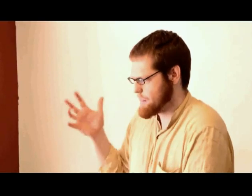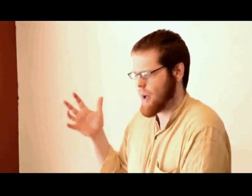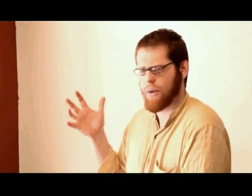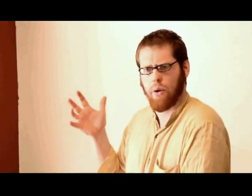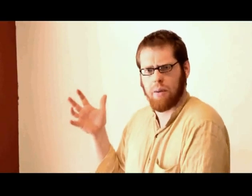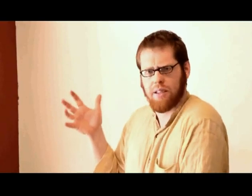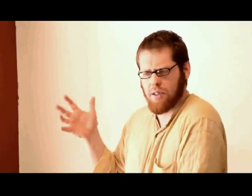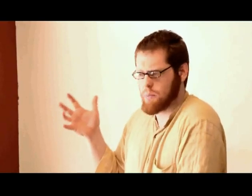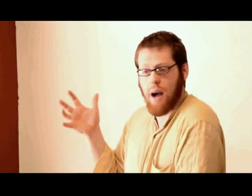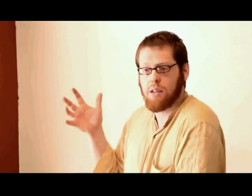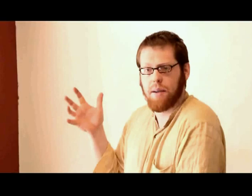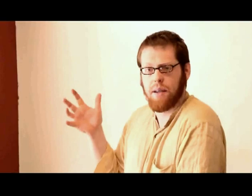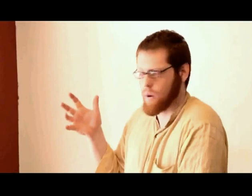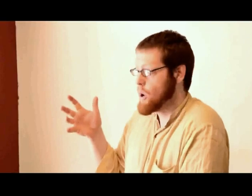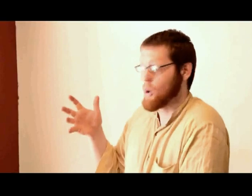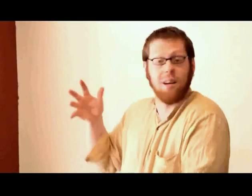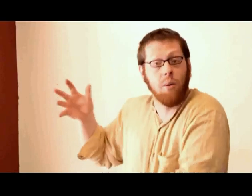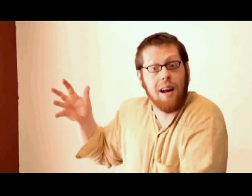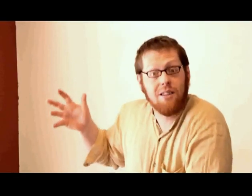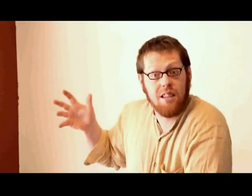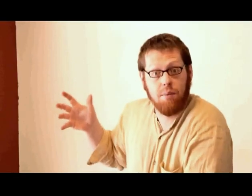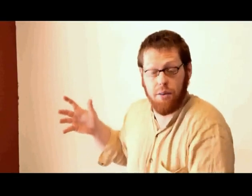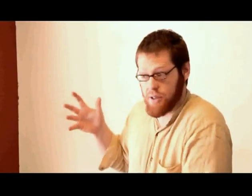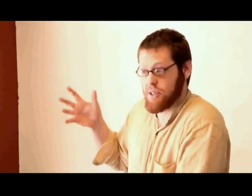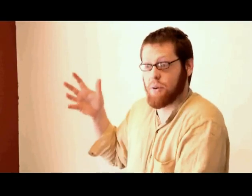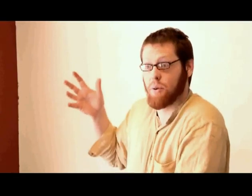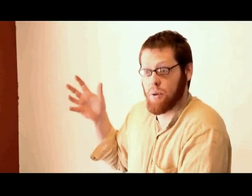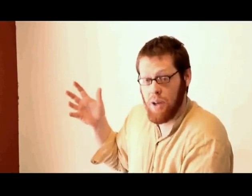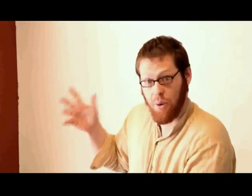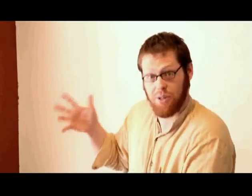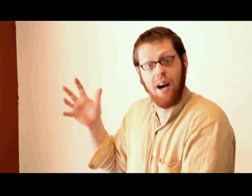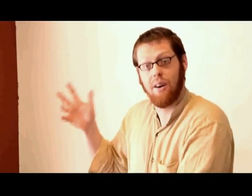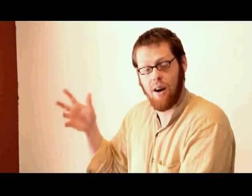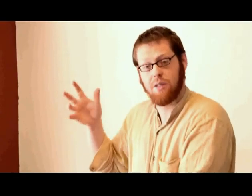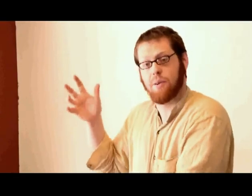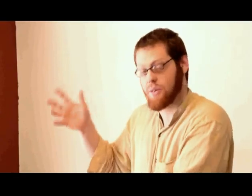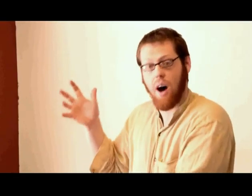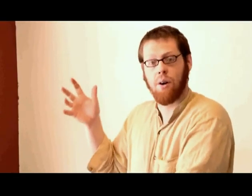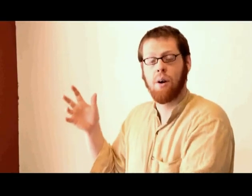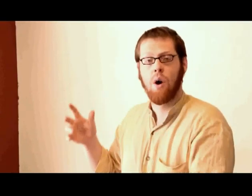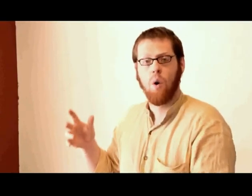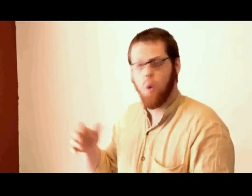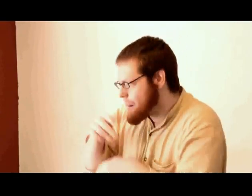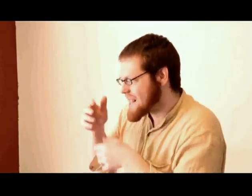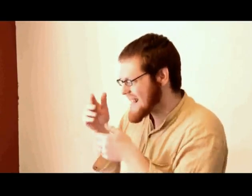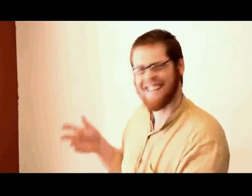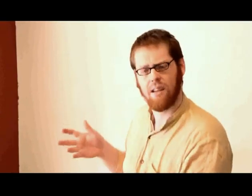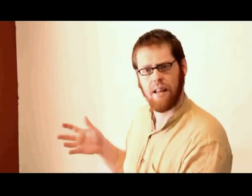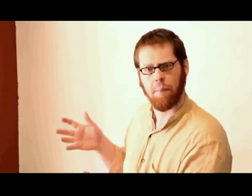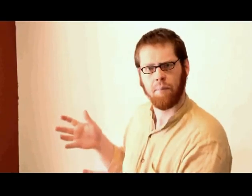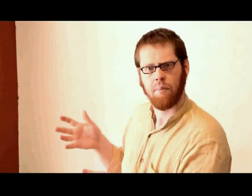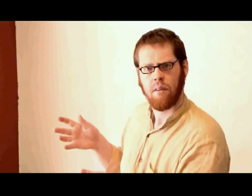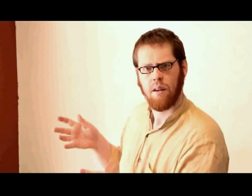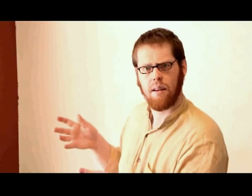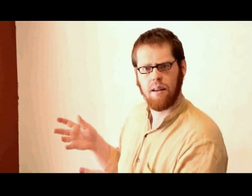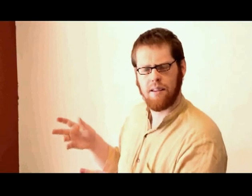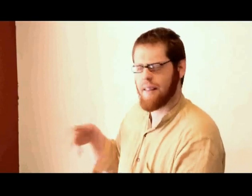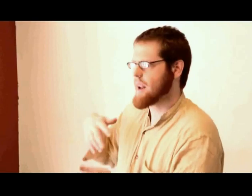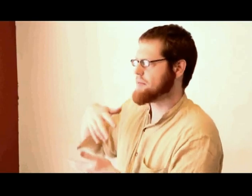my brother or my sister or my husband or someone else's brother or sister or son or husband or daughter, who am I to kill them? Isn't that an